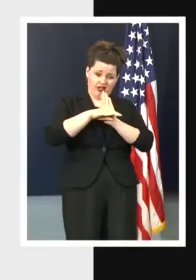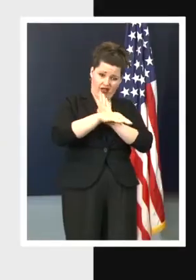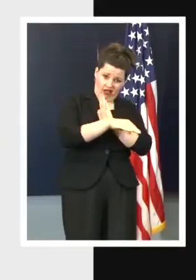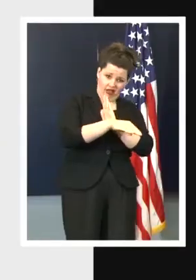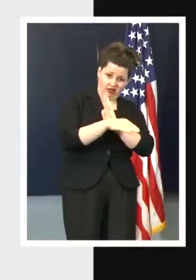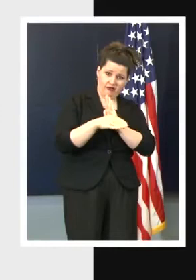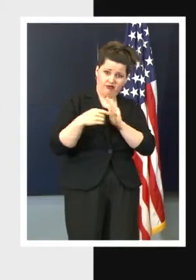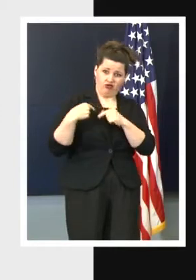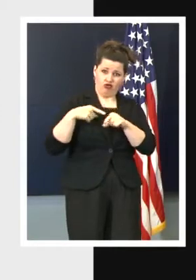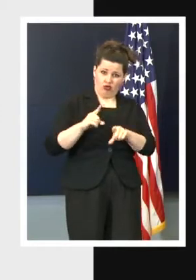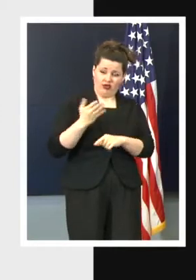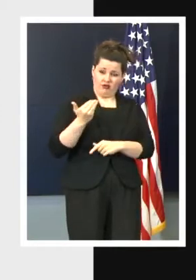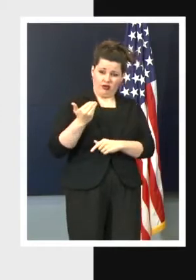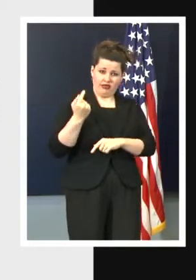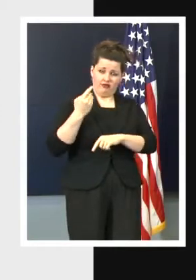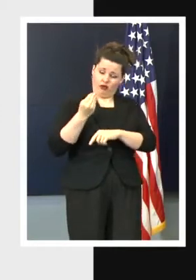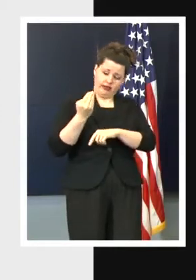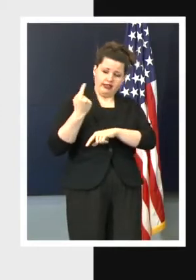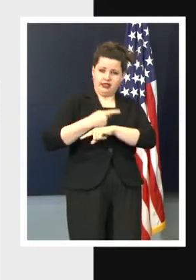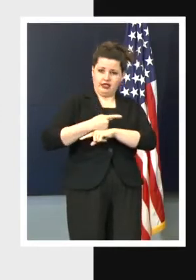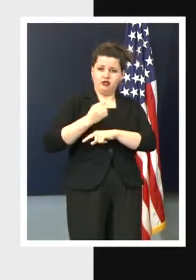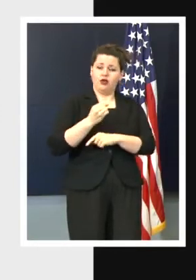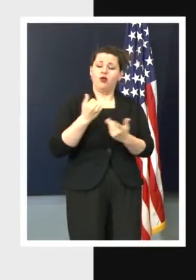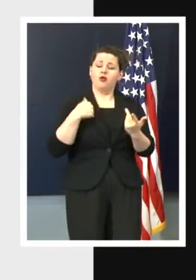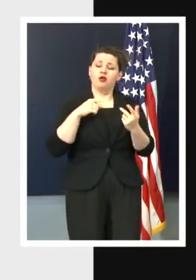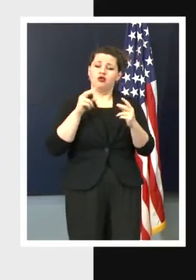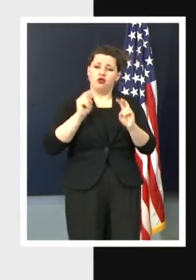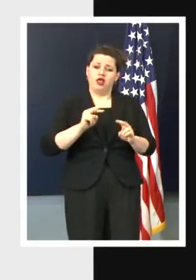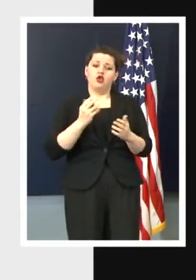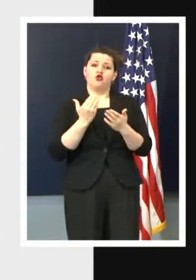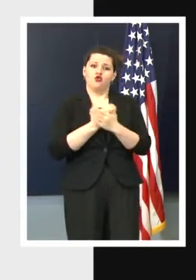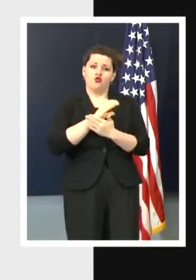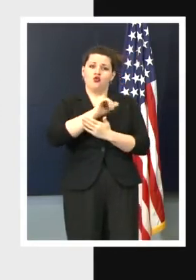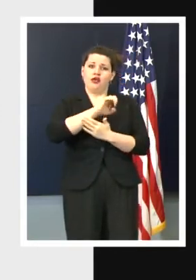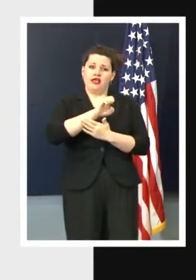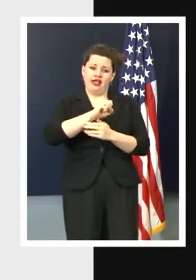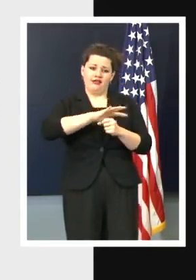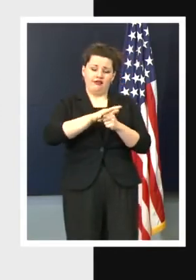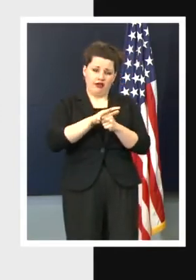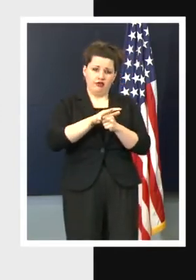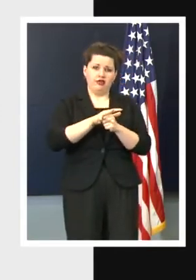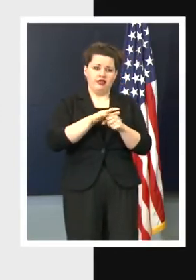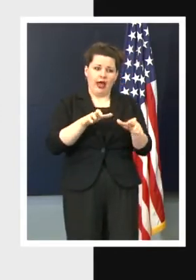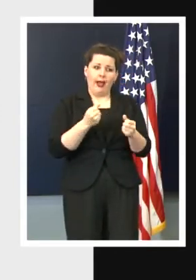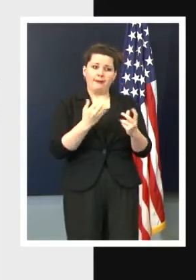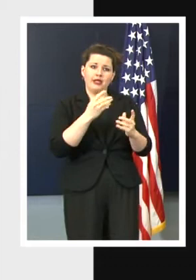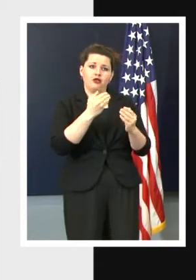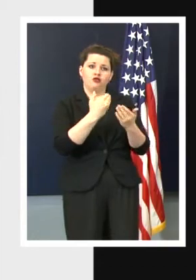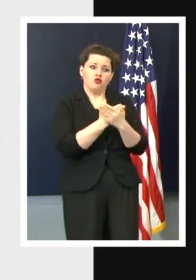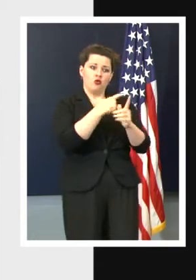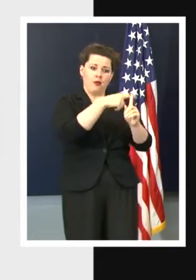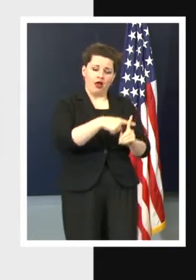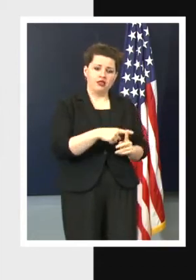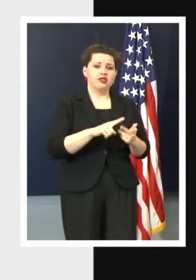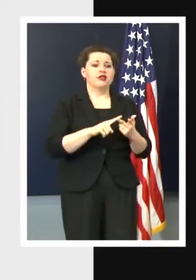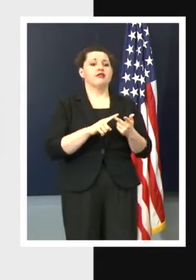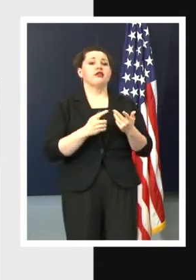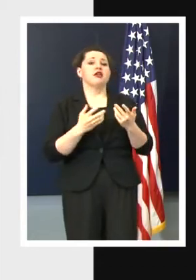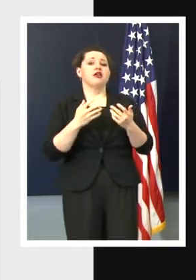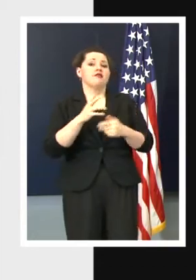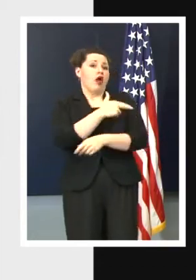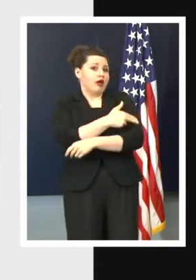over the 14 days. So we're looking at new case virus activity, the rate of positivity. We're also taking into account the